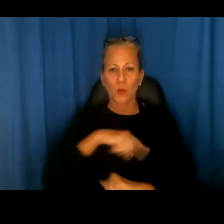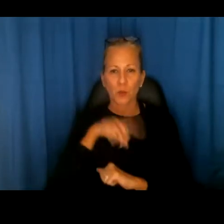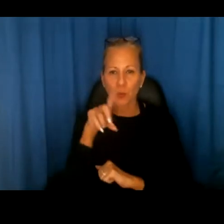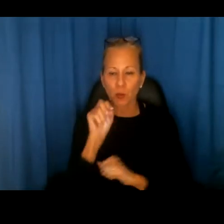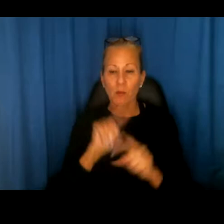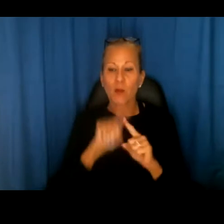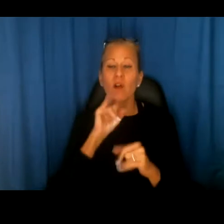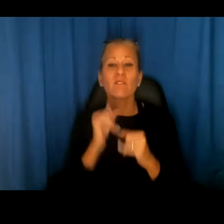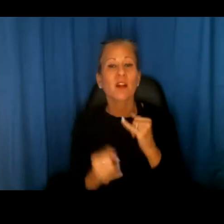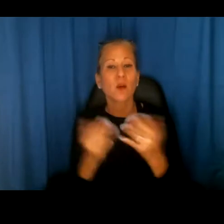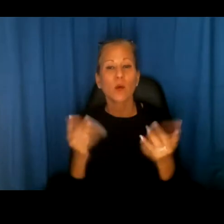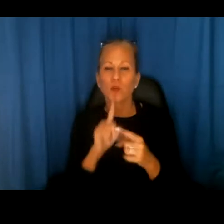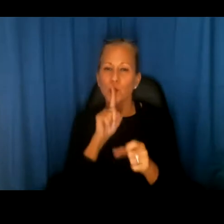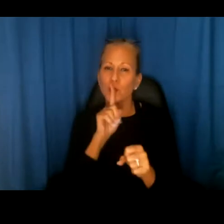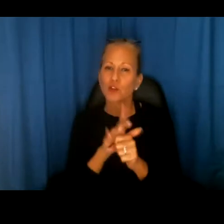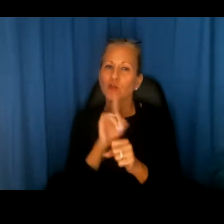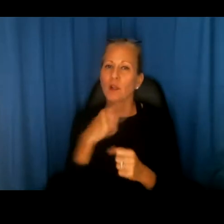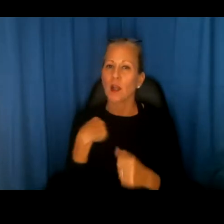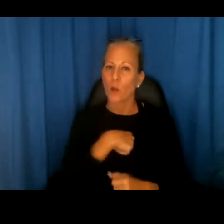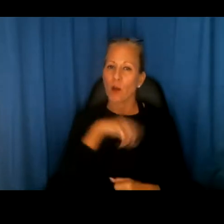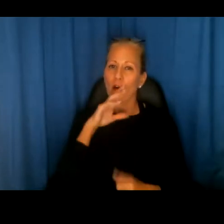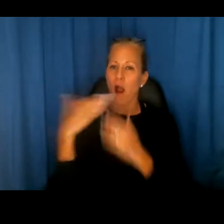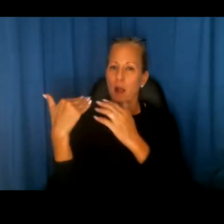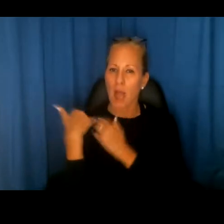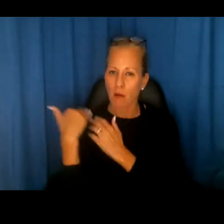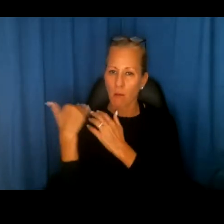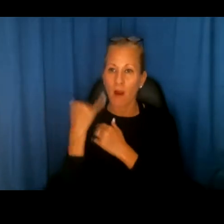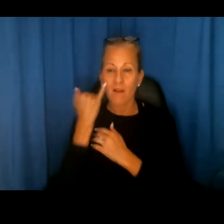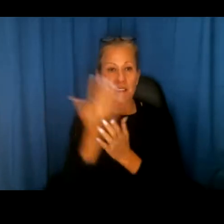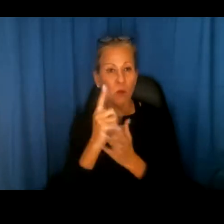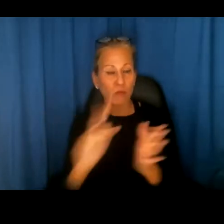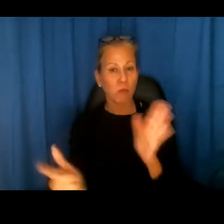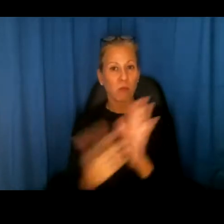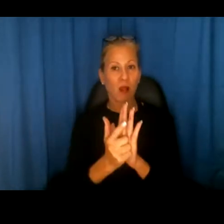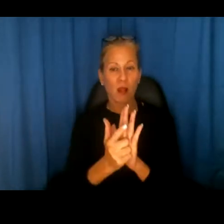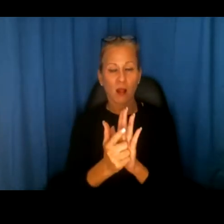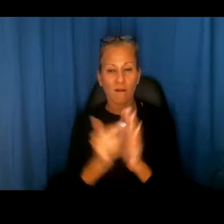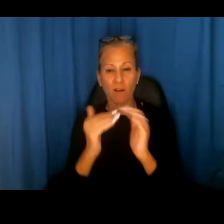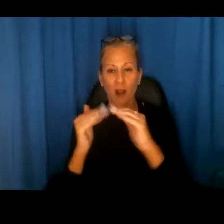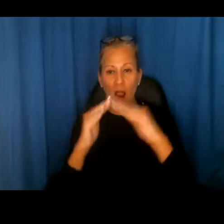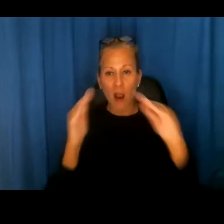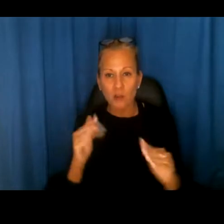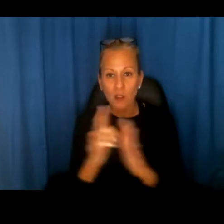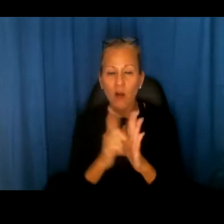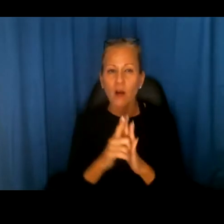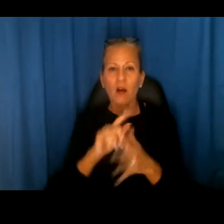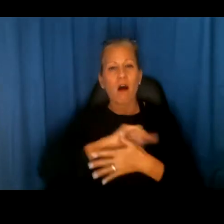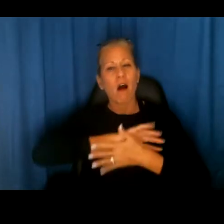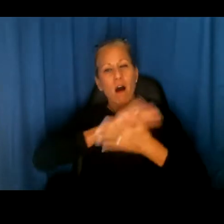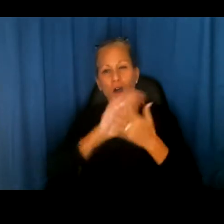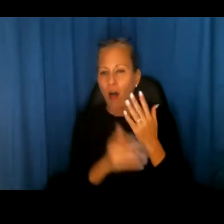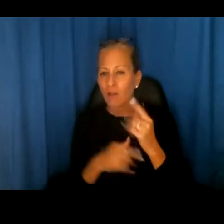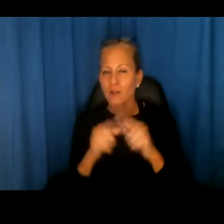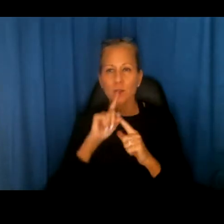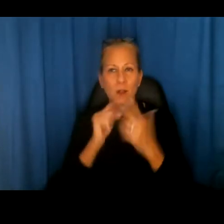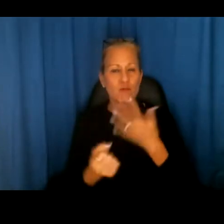uh, finally to ensure accountability when people violate the fair housing laws. So all of these things have been a priority,